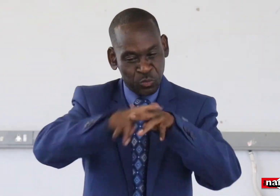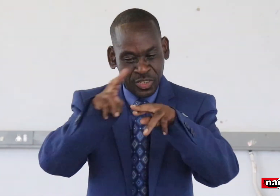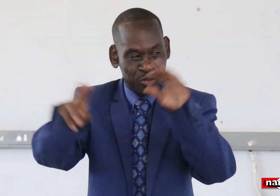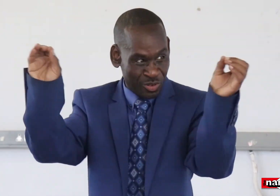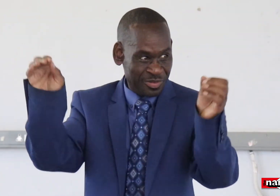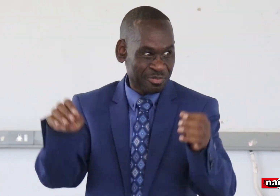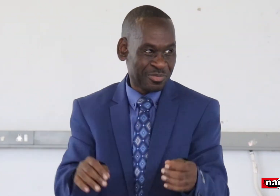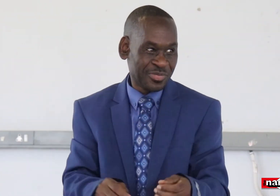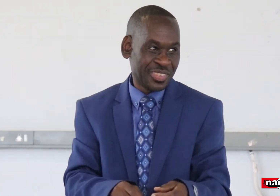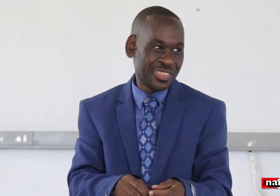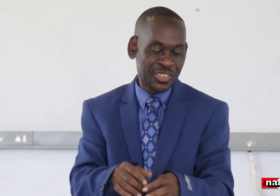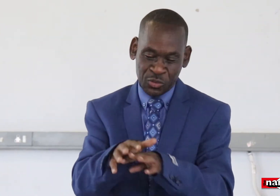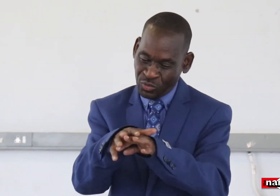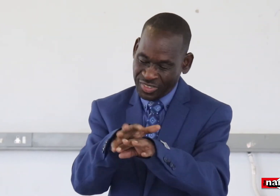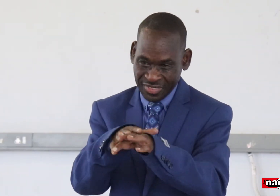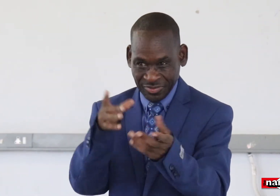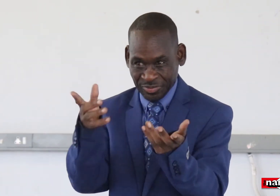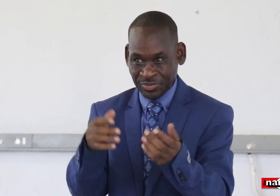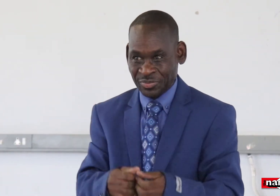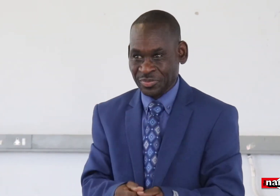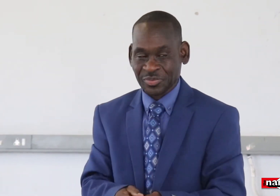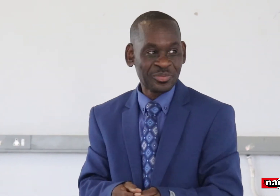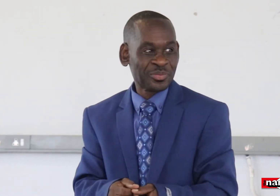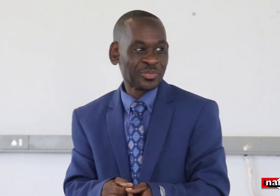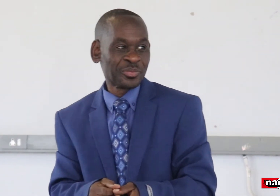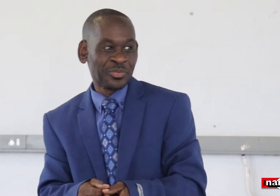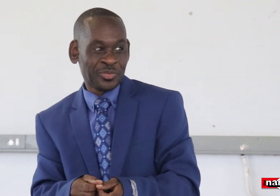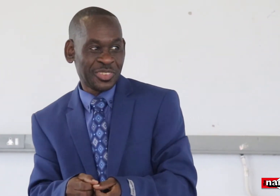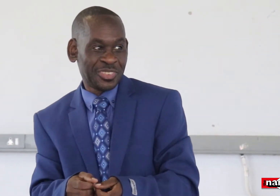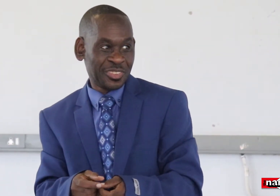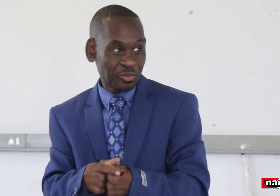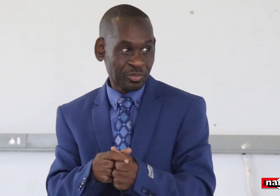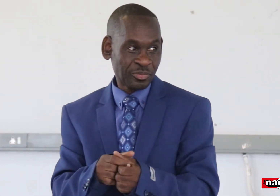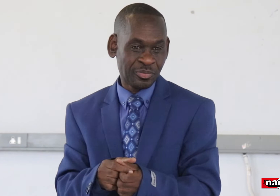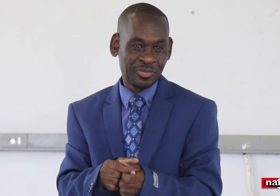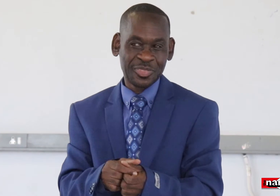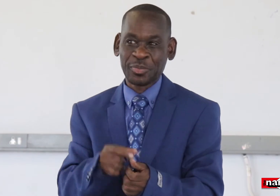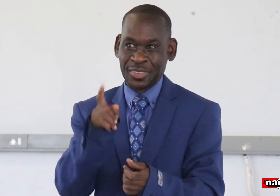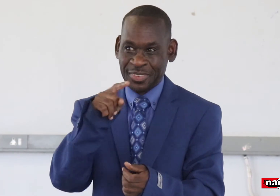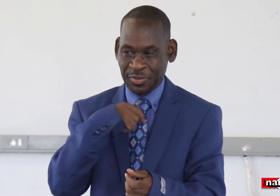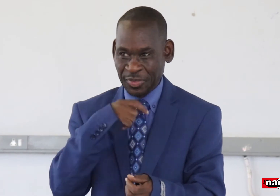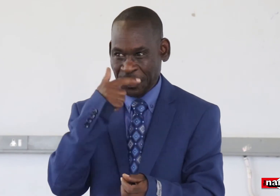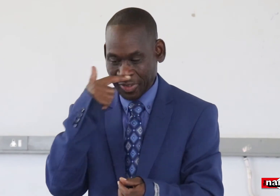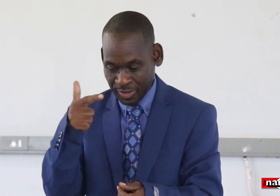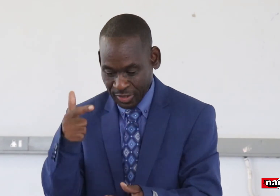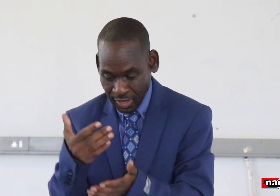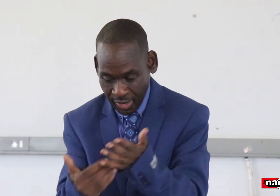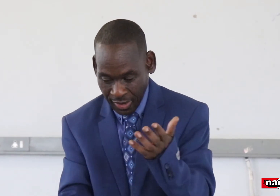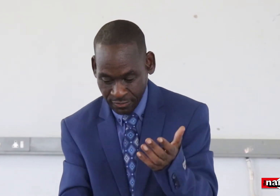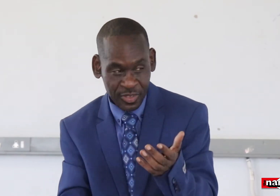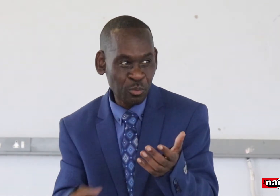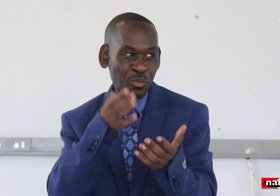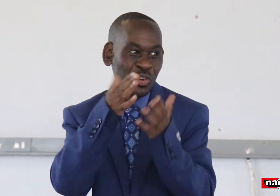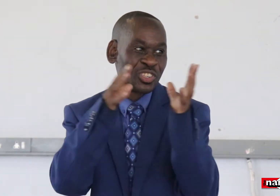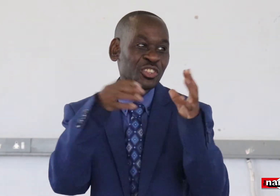this council is not working properly, it does not function properly. It is best for us to dissolve it.